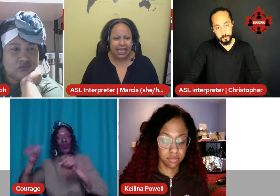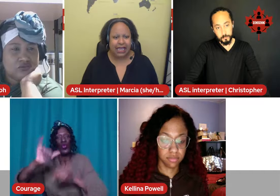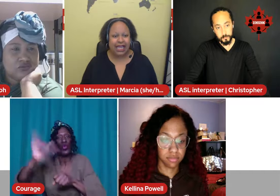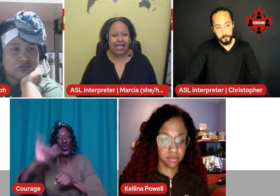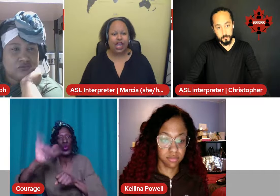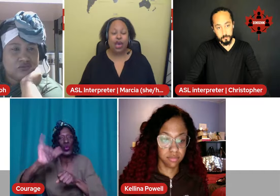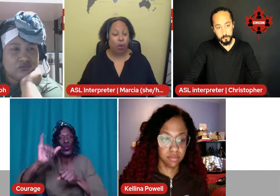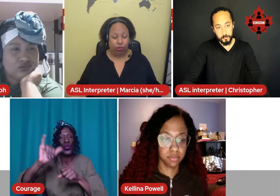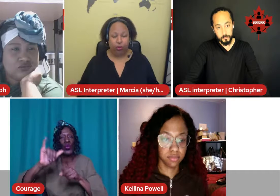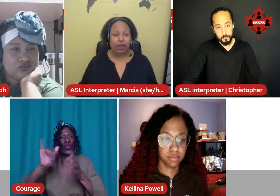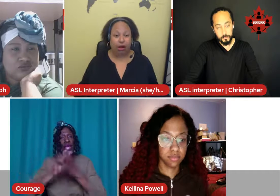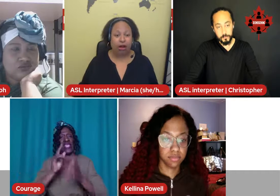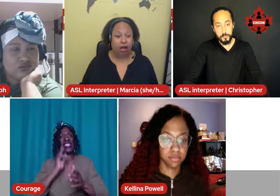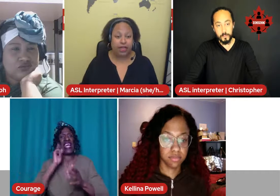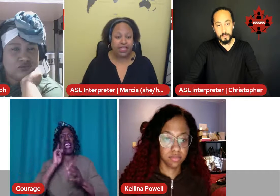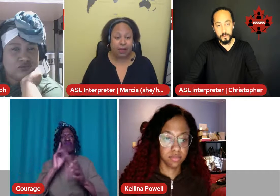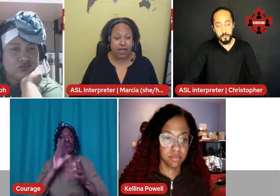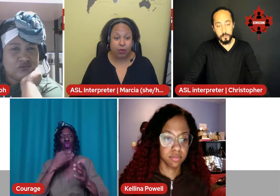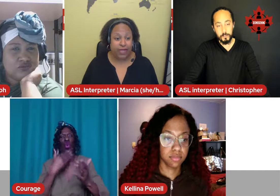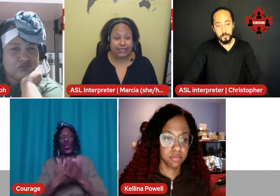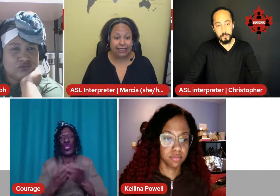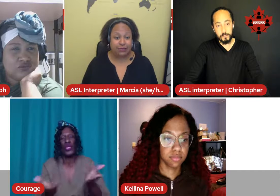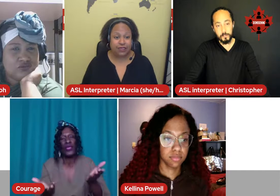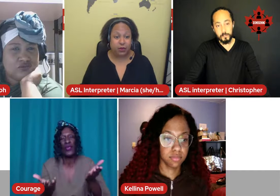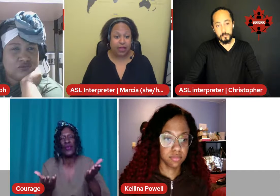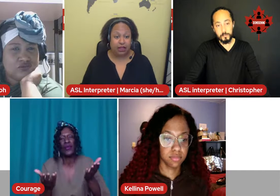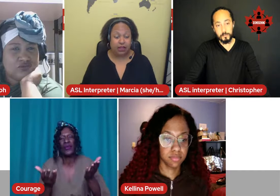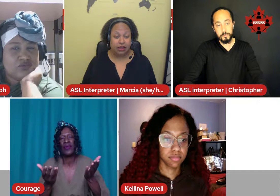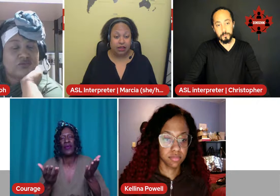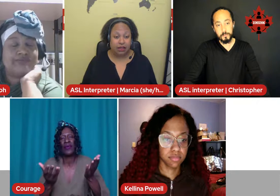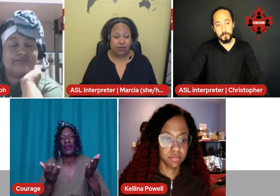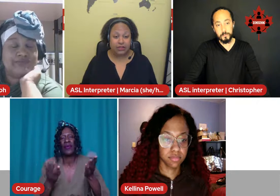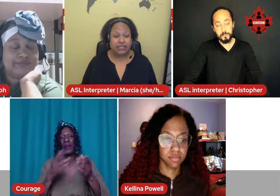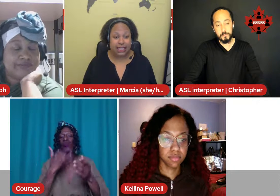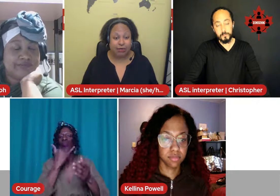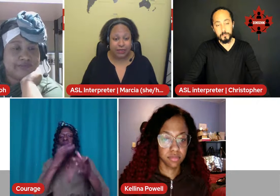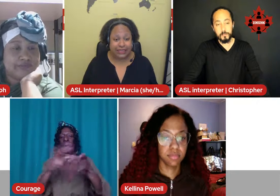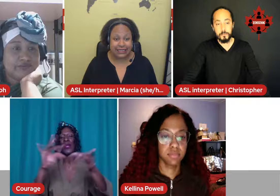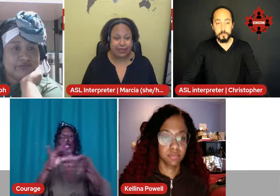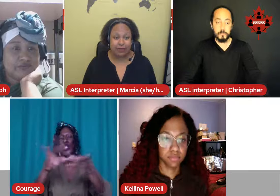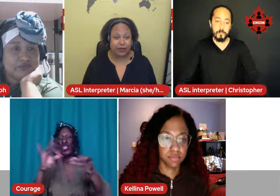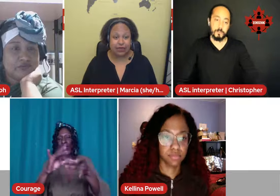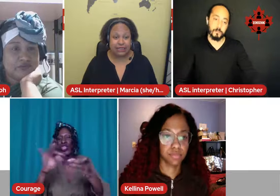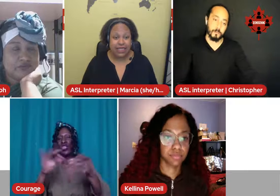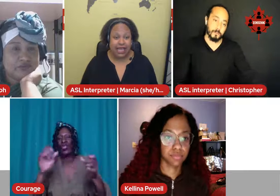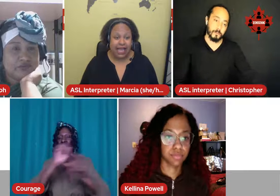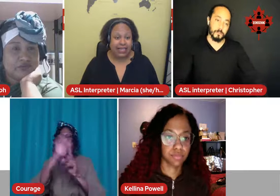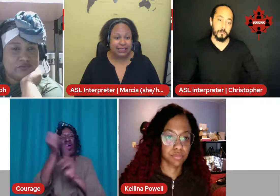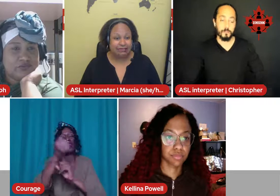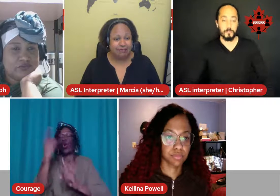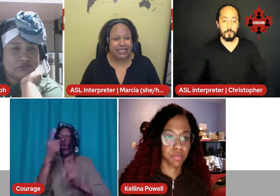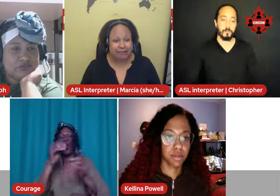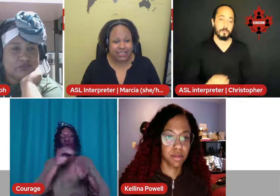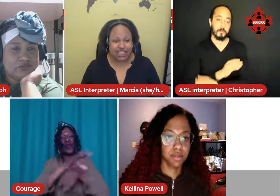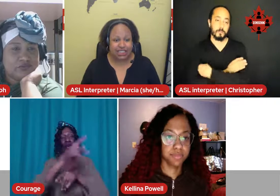Sometimes we are colonized by white systems as well. There's systemic racism. There's mixed messages.